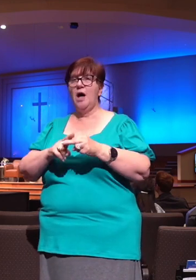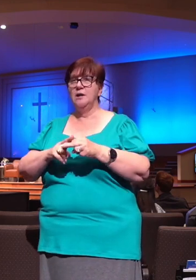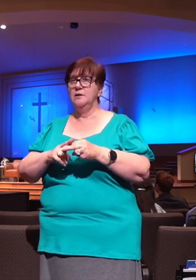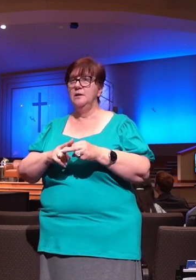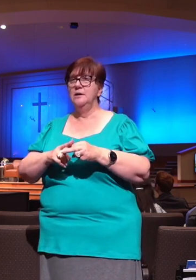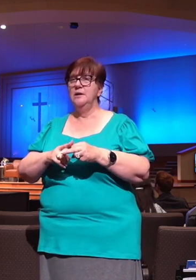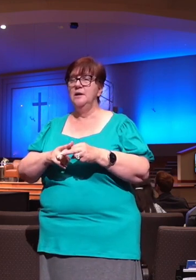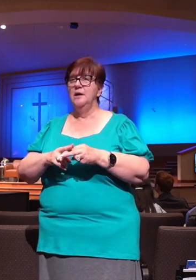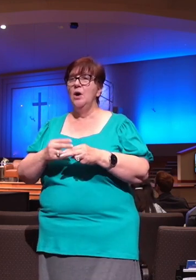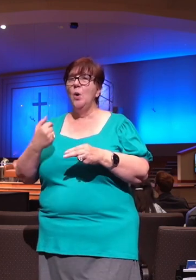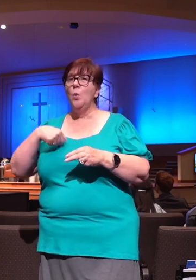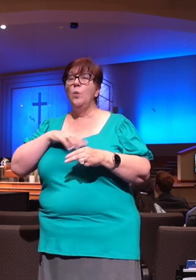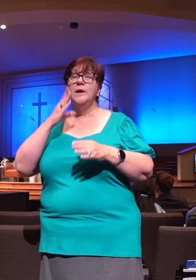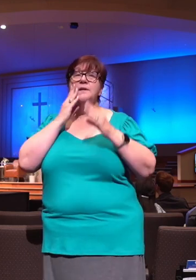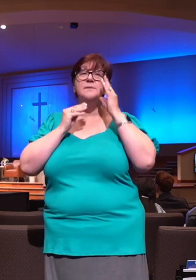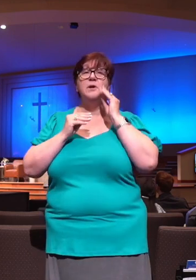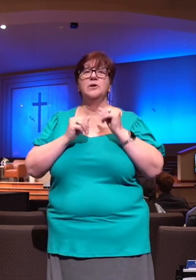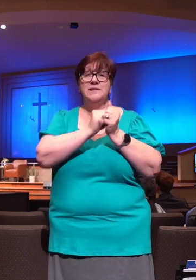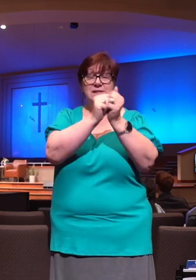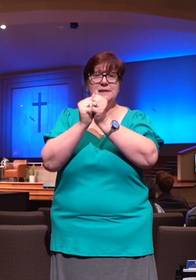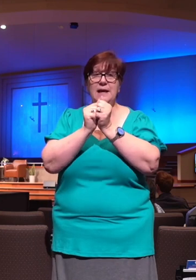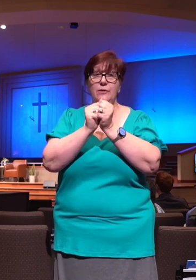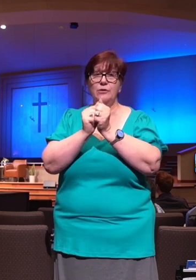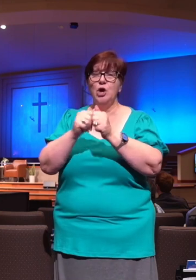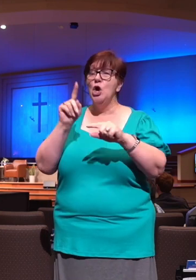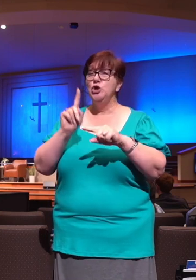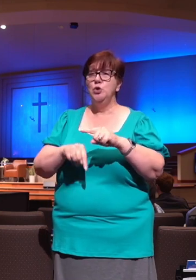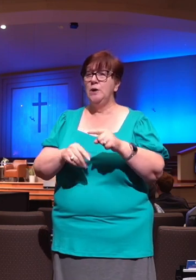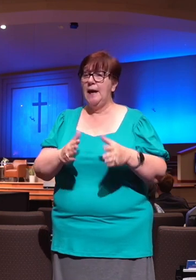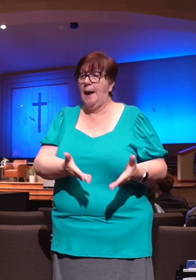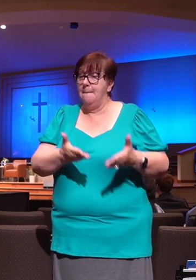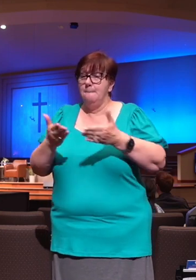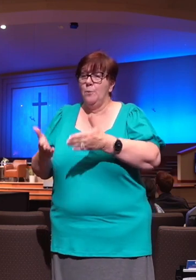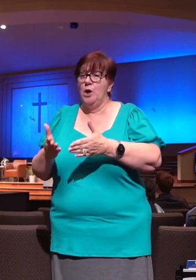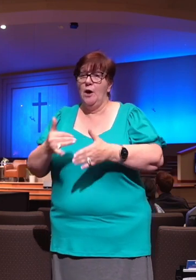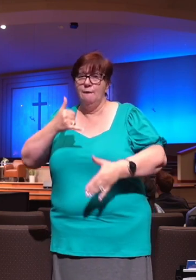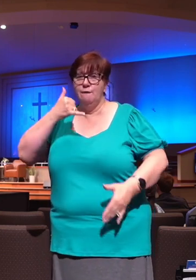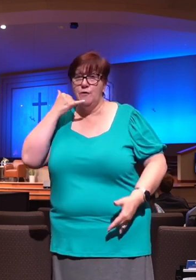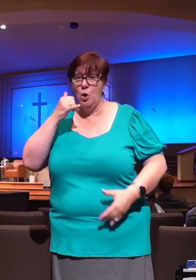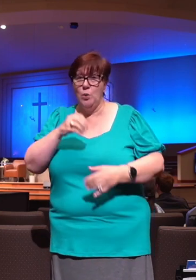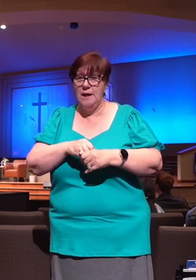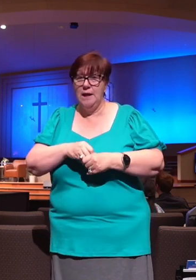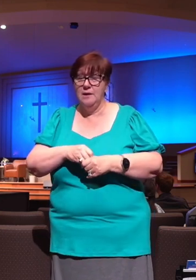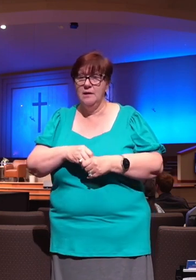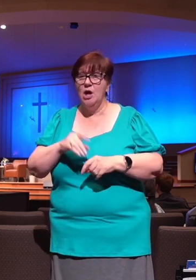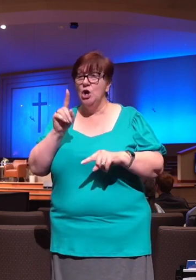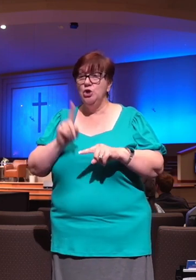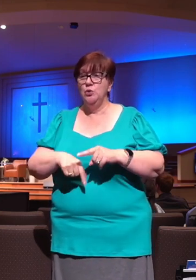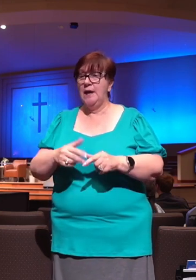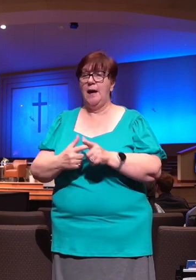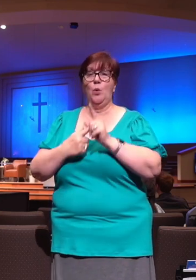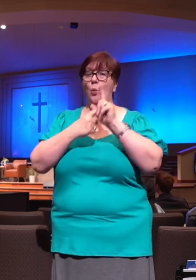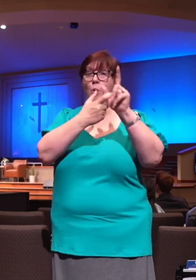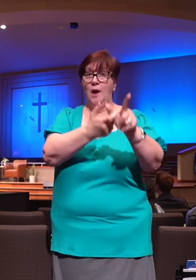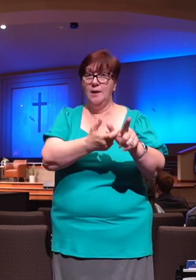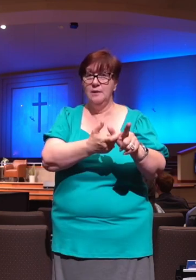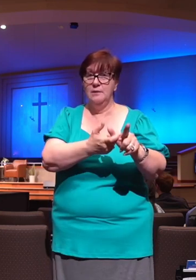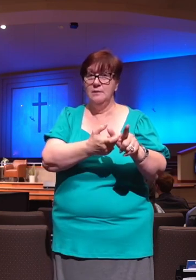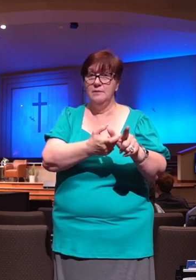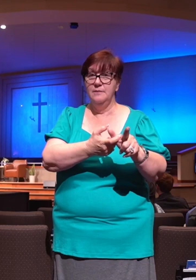were able to experience it together. You can't bring a phone into Augusta National. There's a lot of rules. You can't run at Augusta National. I remember we saw